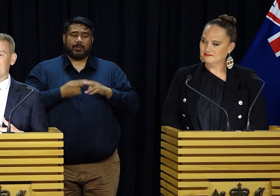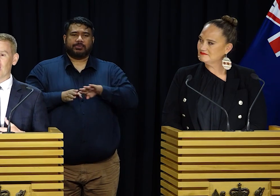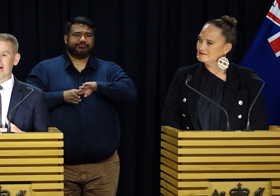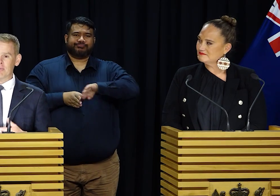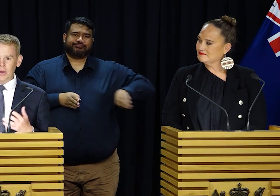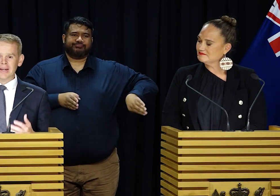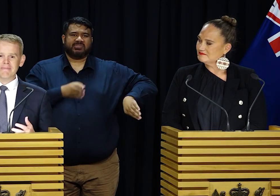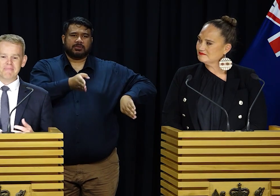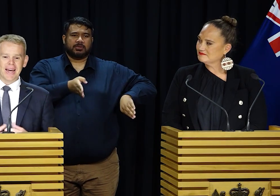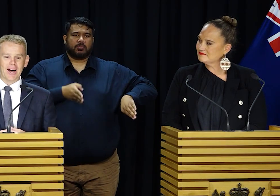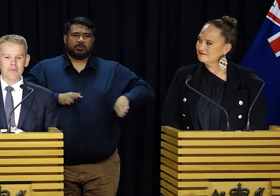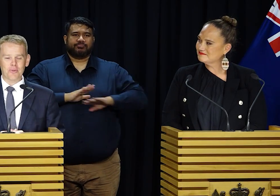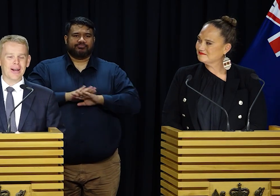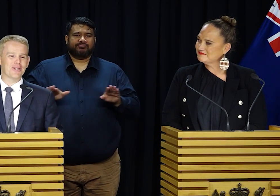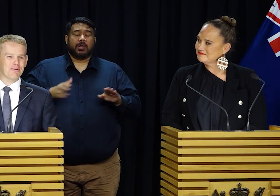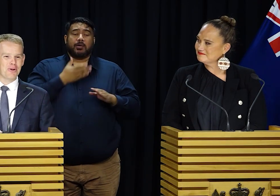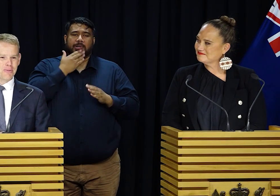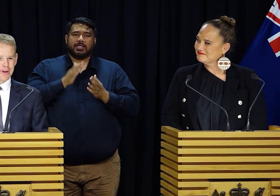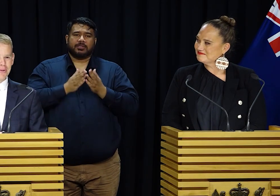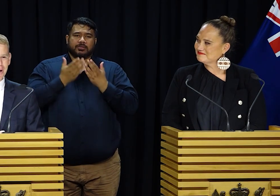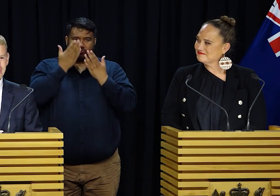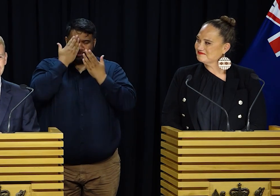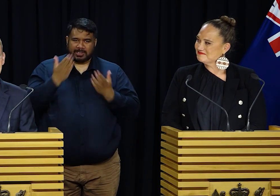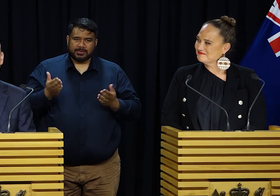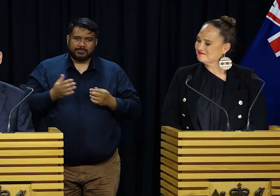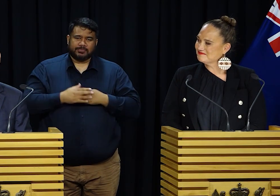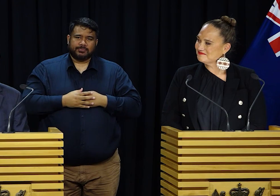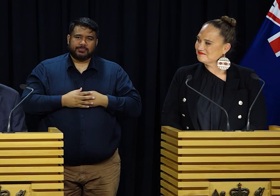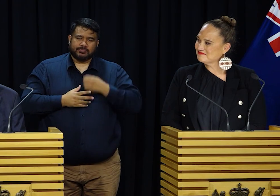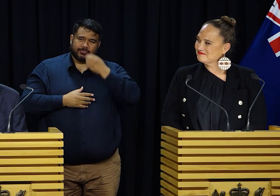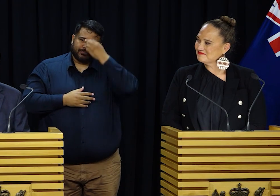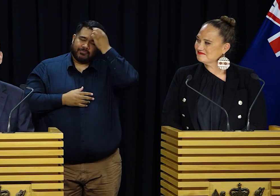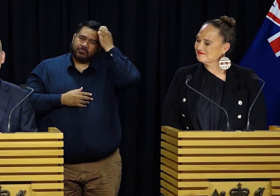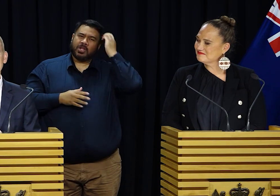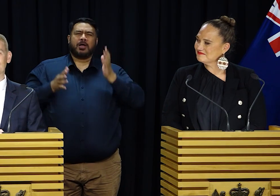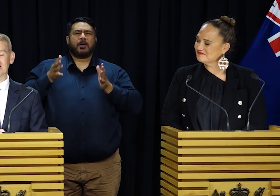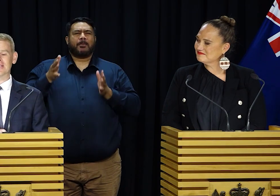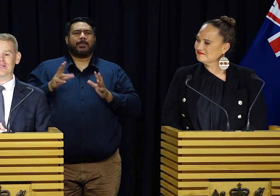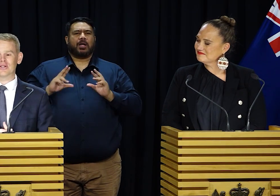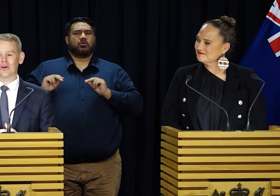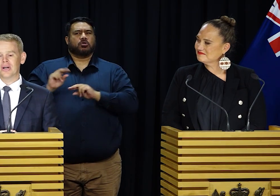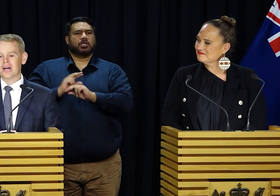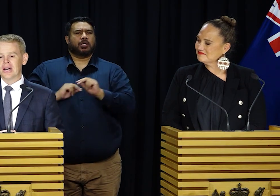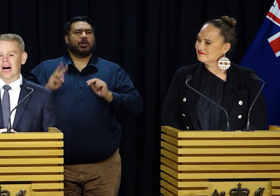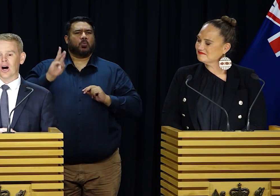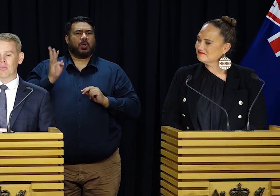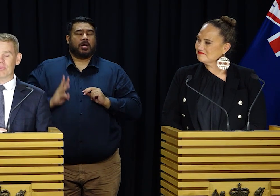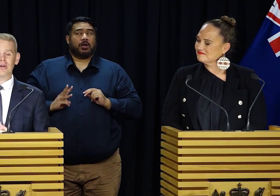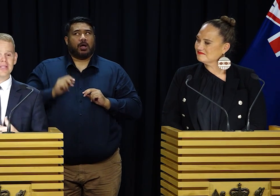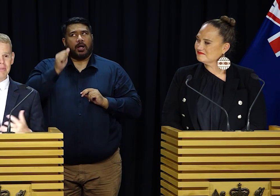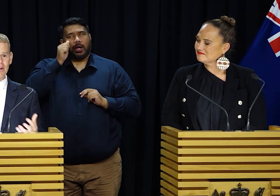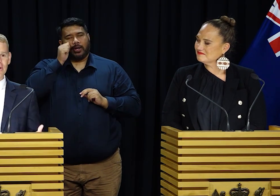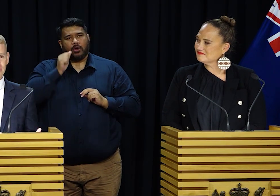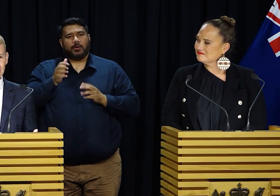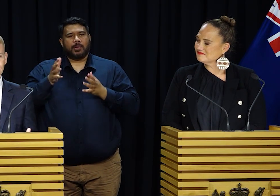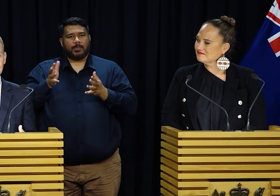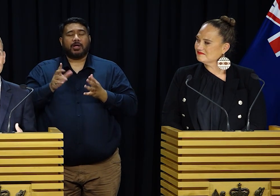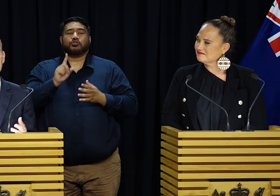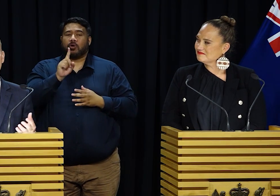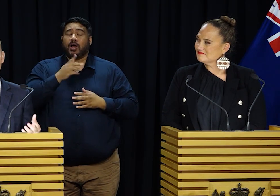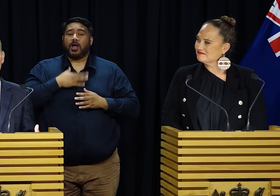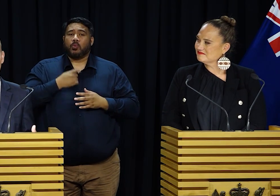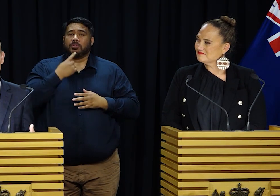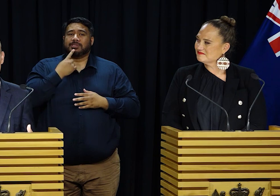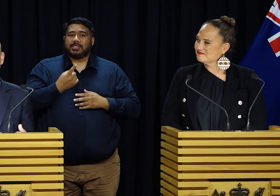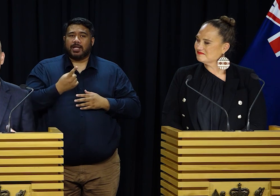I am aware of the Wellington Rumour Mill, though, and I know how things go around in Wellington. So I will put something on the record